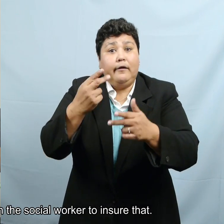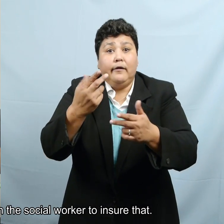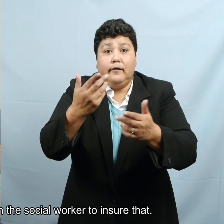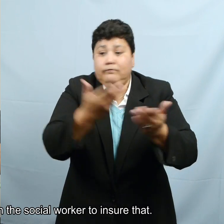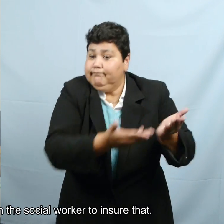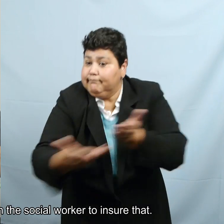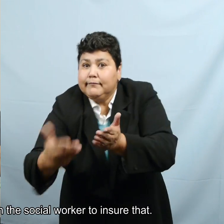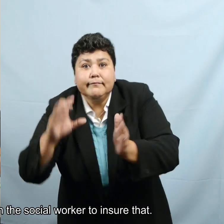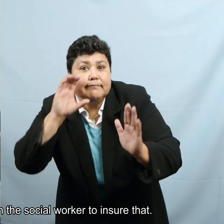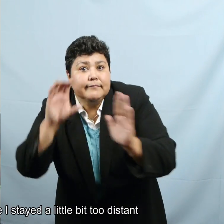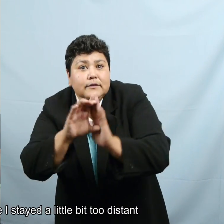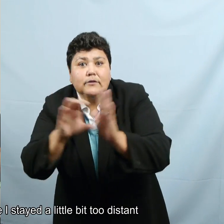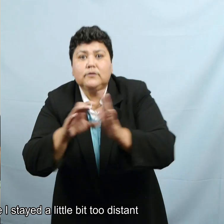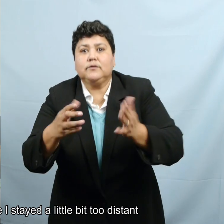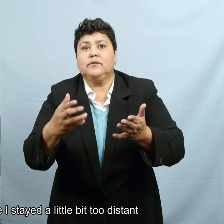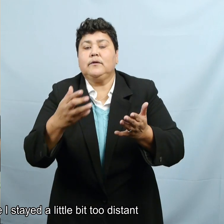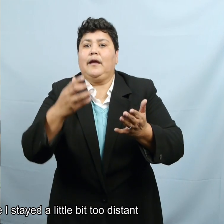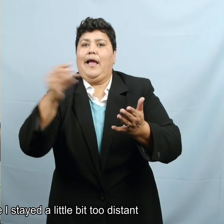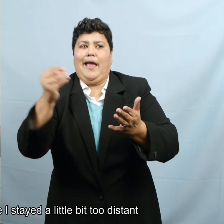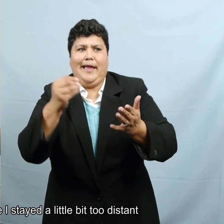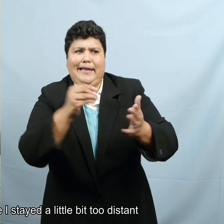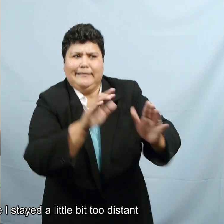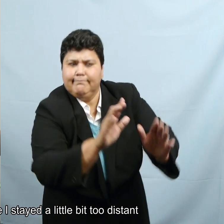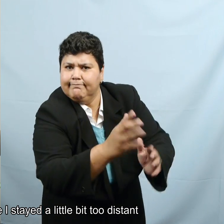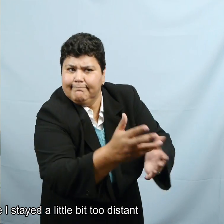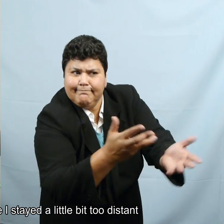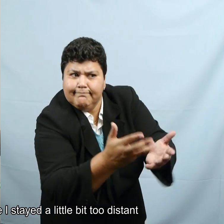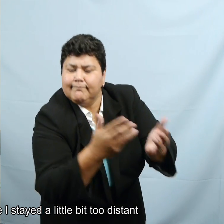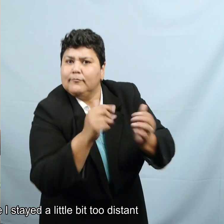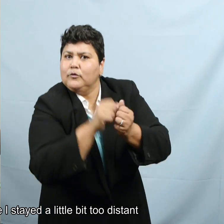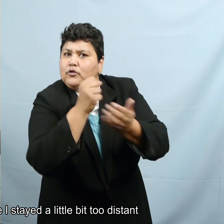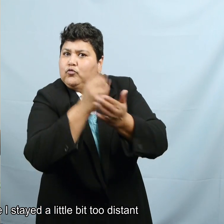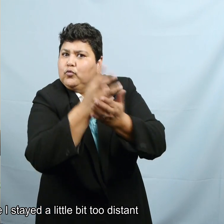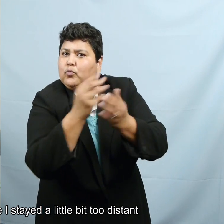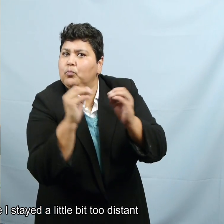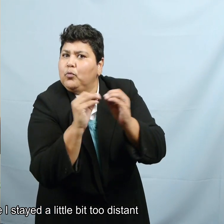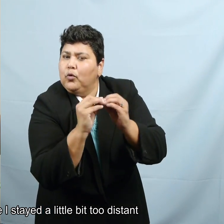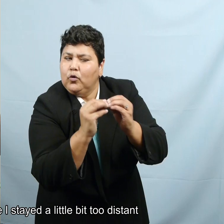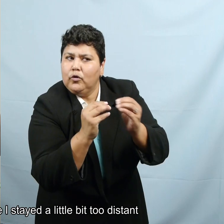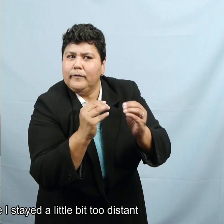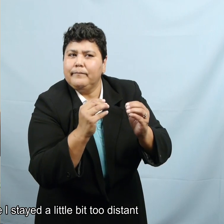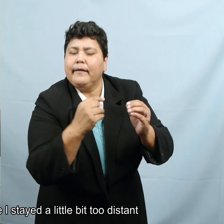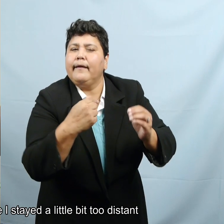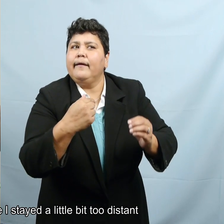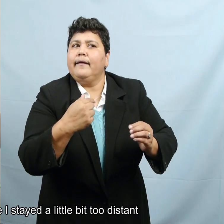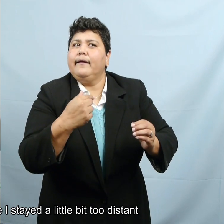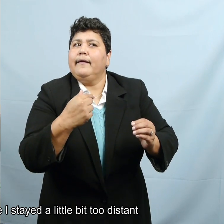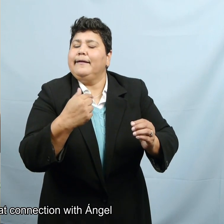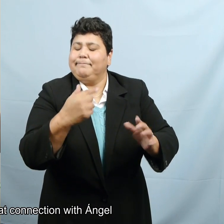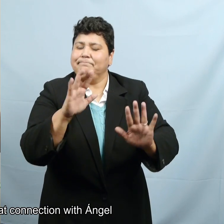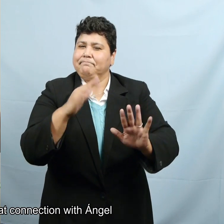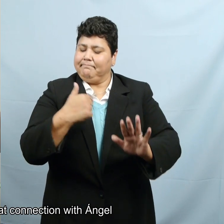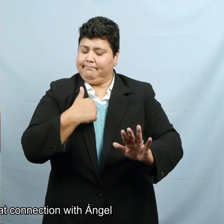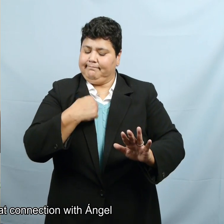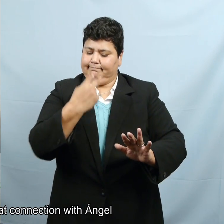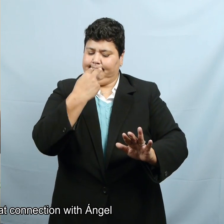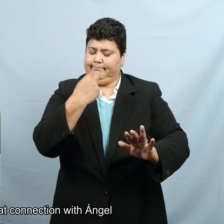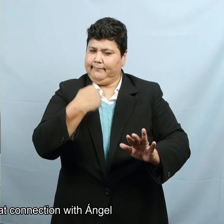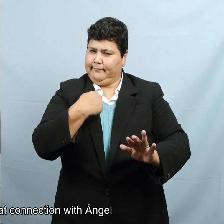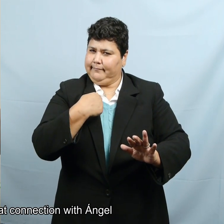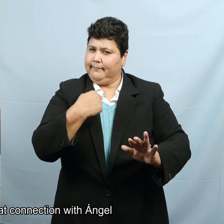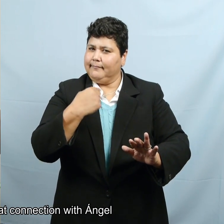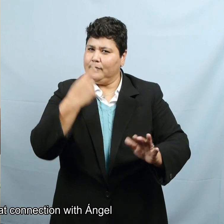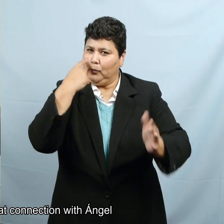with a social worker to ensure that. And I feel like I stayed a little bit too distant from